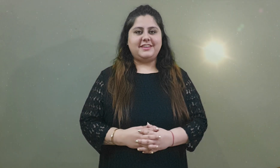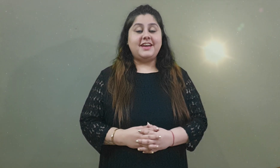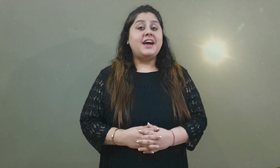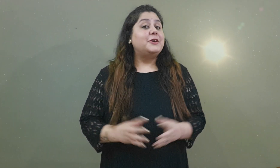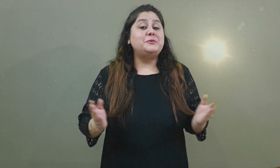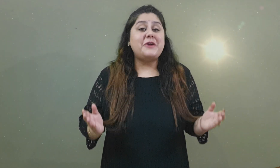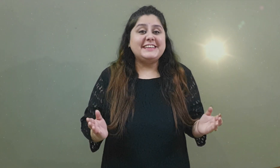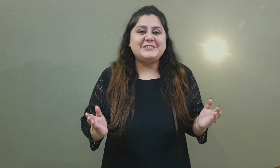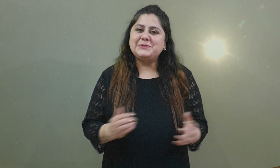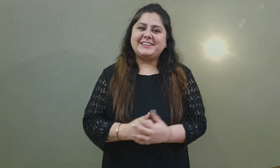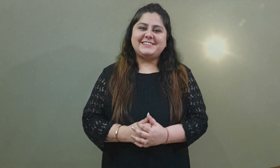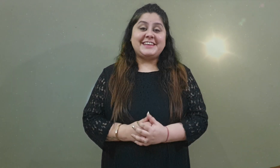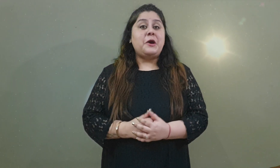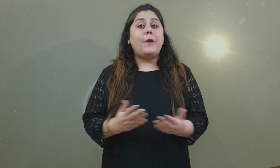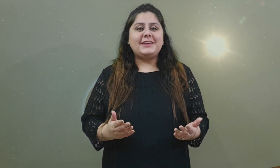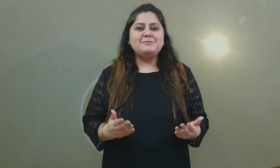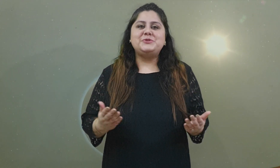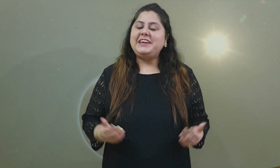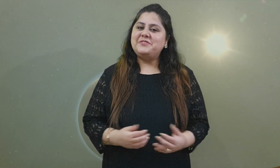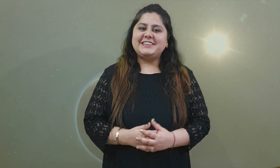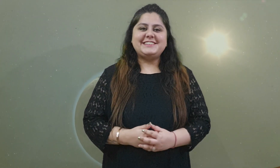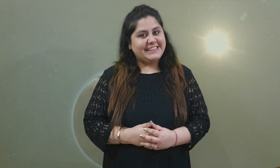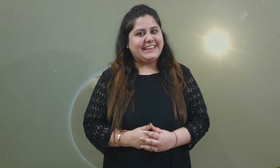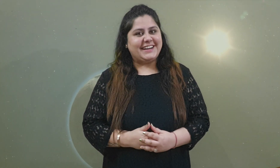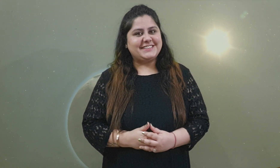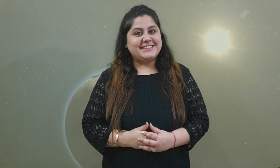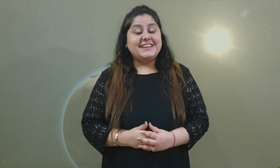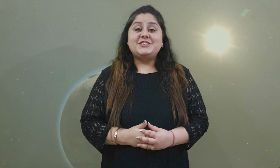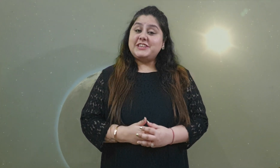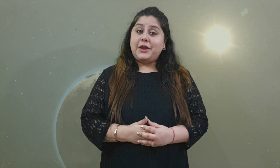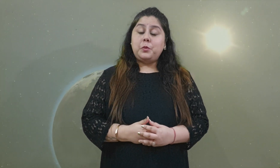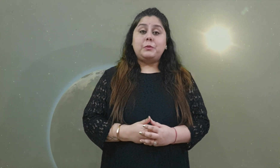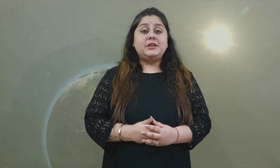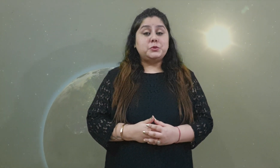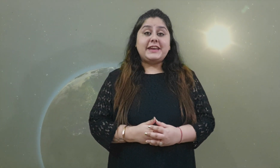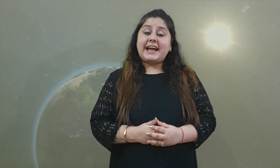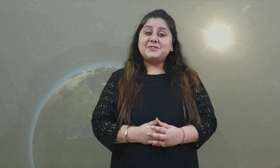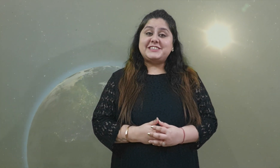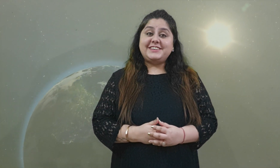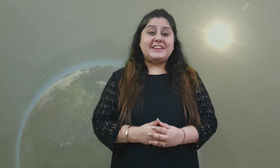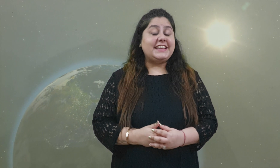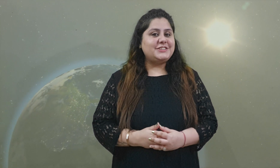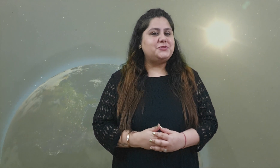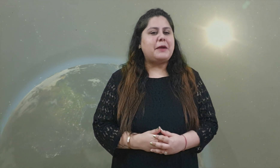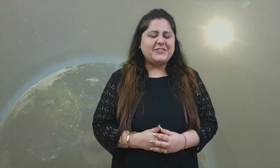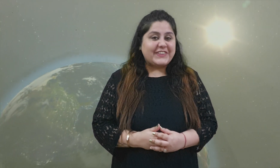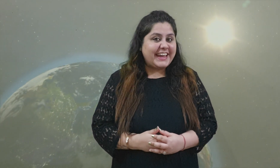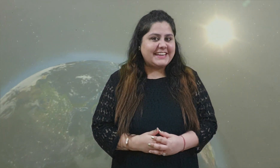Good morning students. Welcome to EBS eClass. Today we will do an activity related to chapter 8,